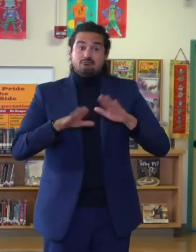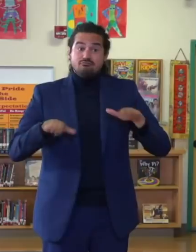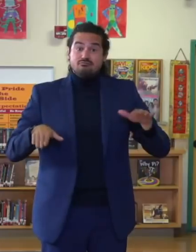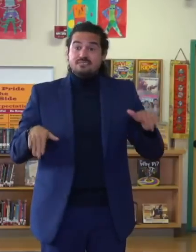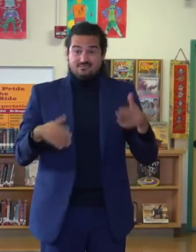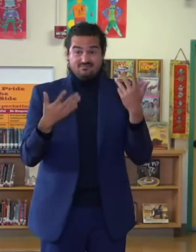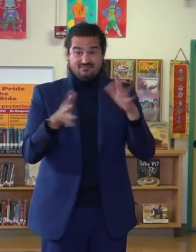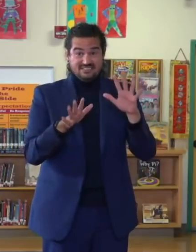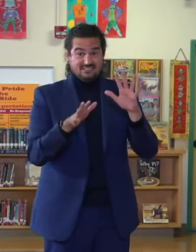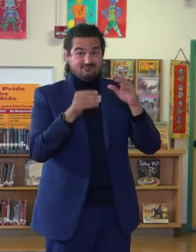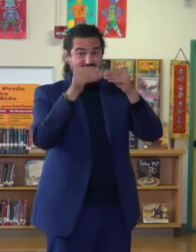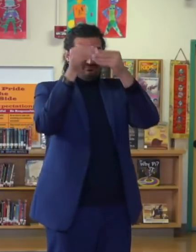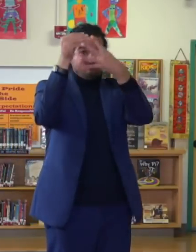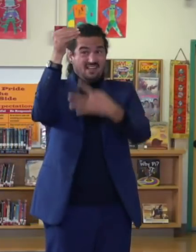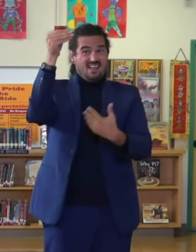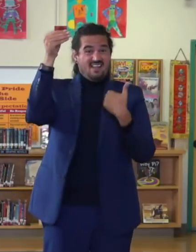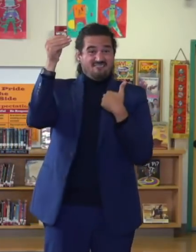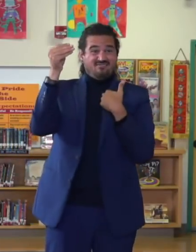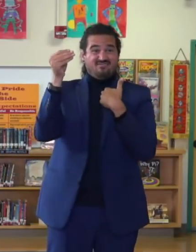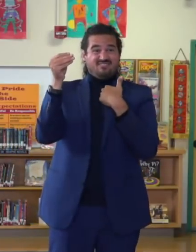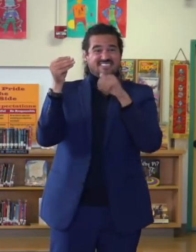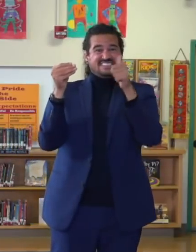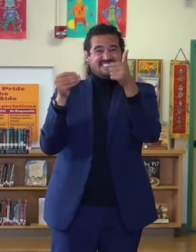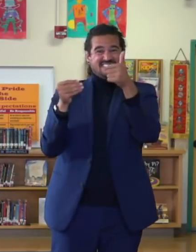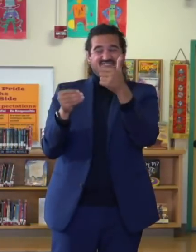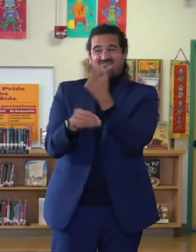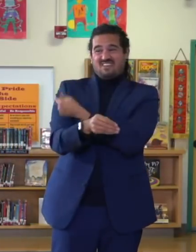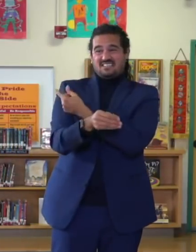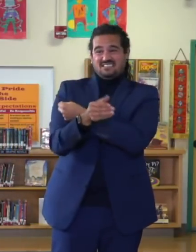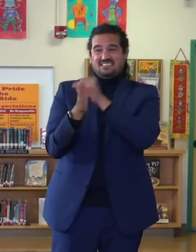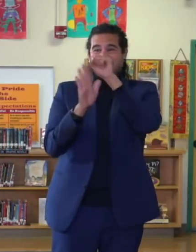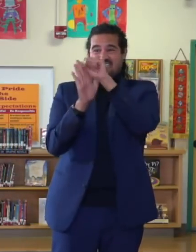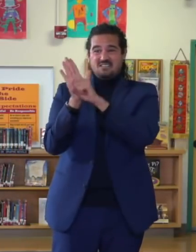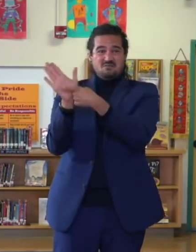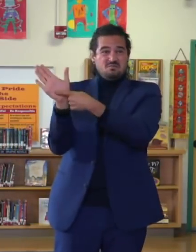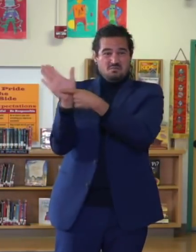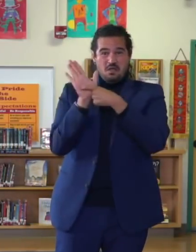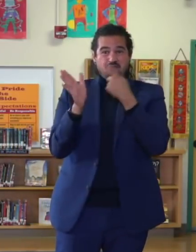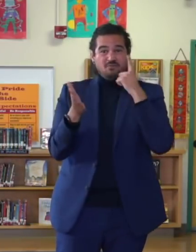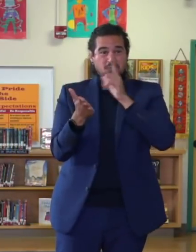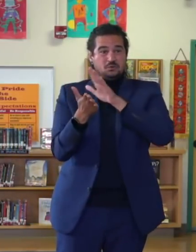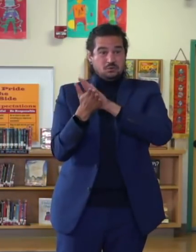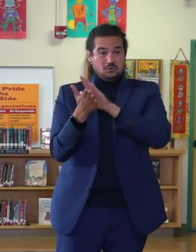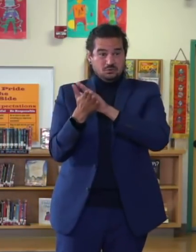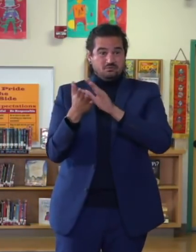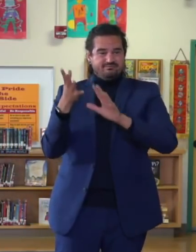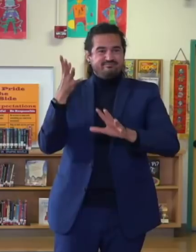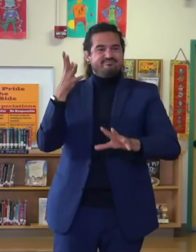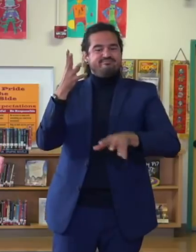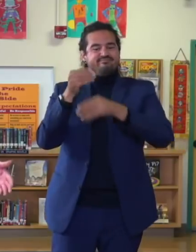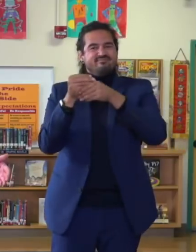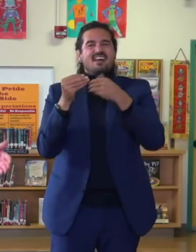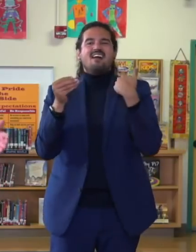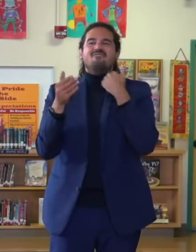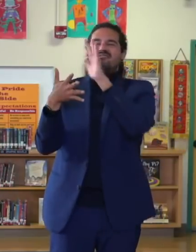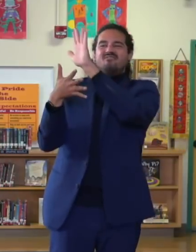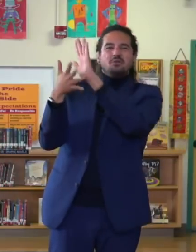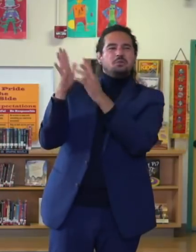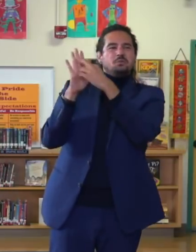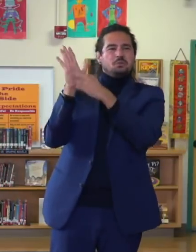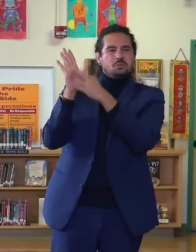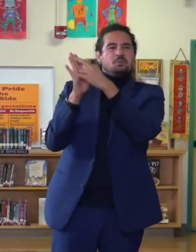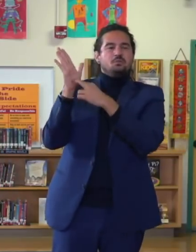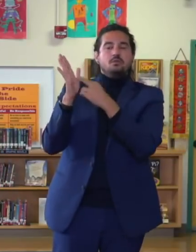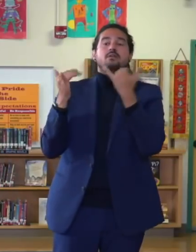currently includes 10 vaccinations and well-established rules and regulations that have been advanced by the legislature for